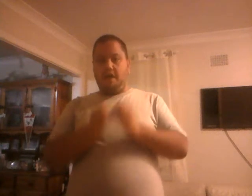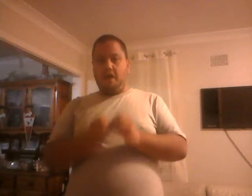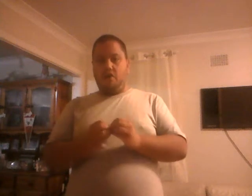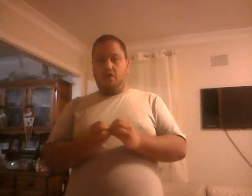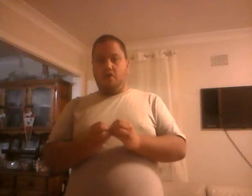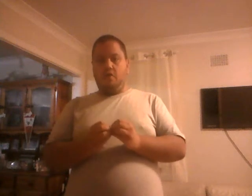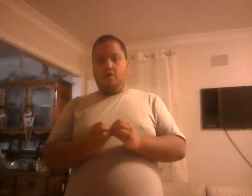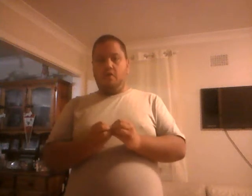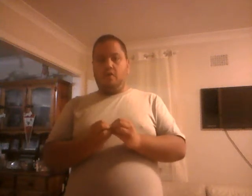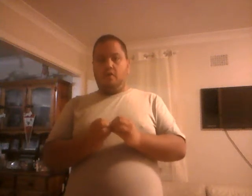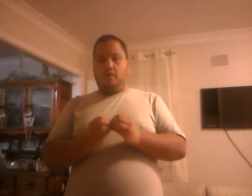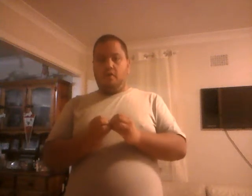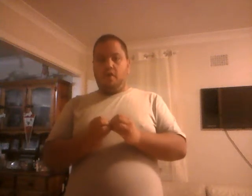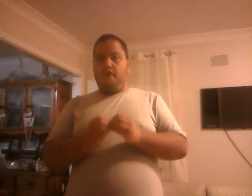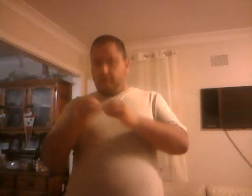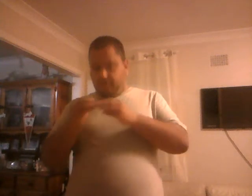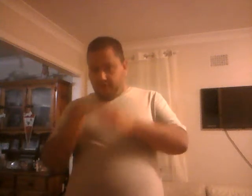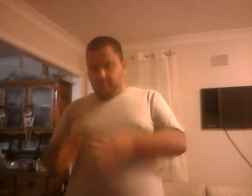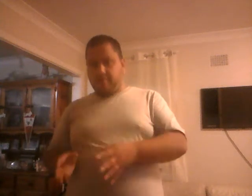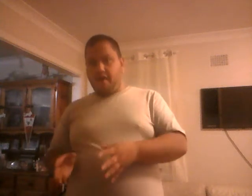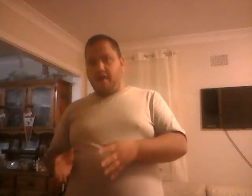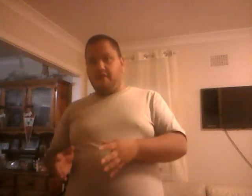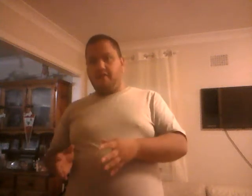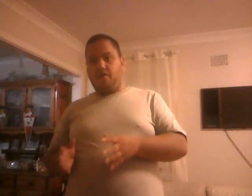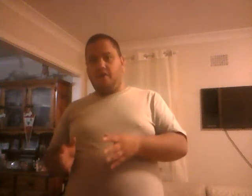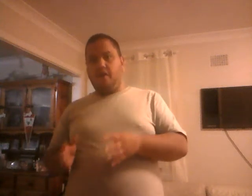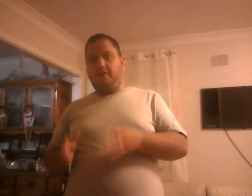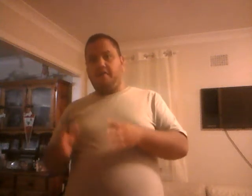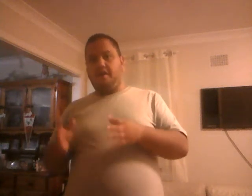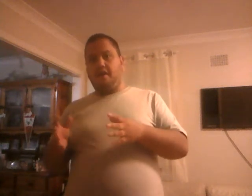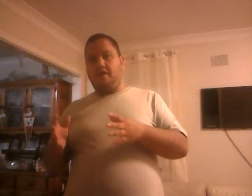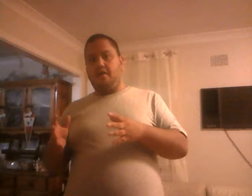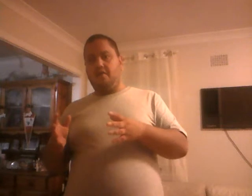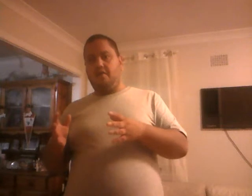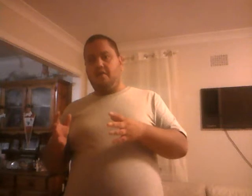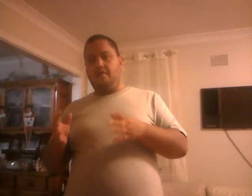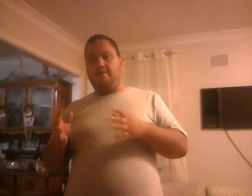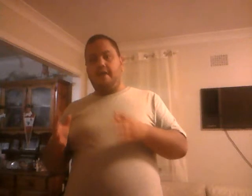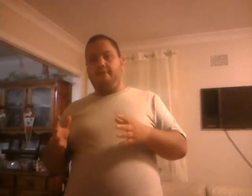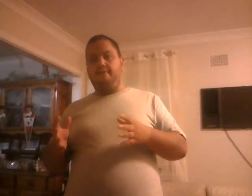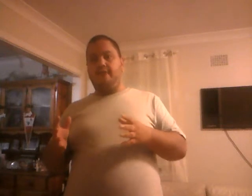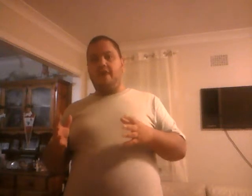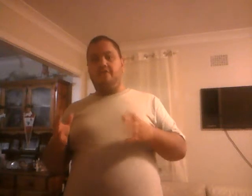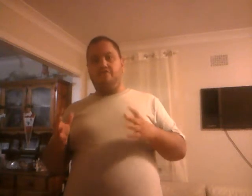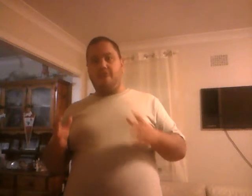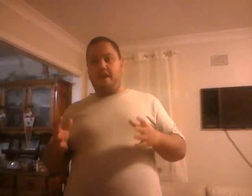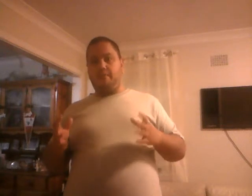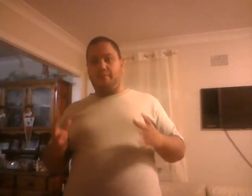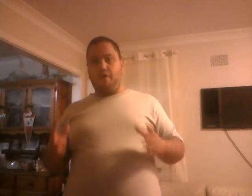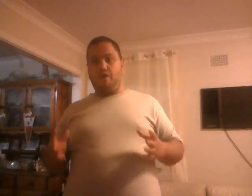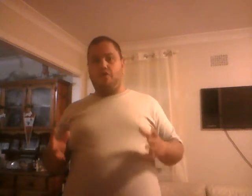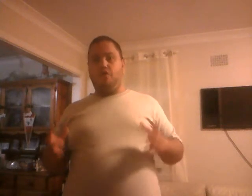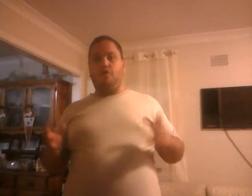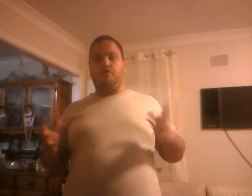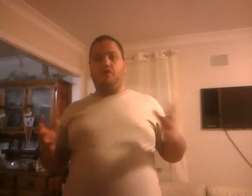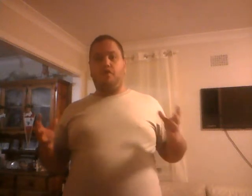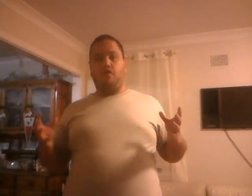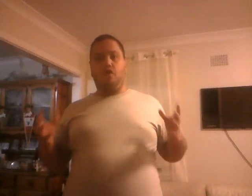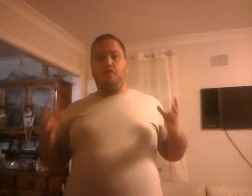hear, I mean, this side of the, of the, sapphire and jade pearl called, called